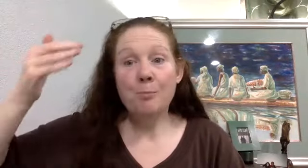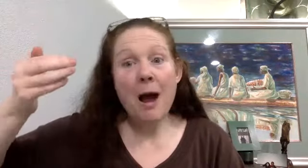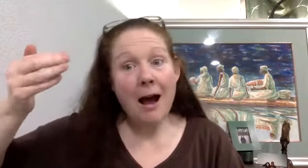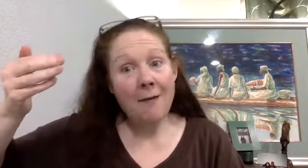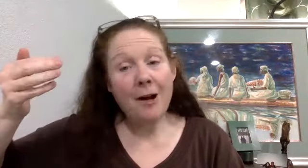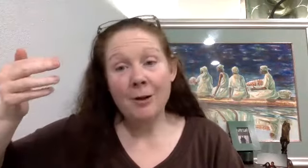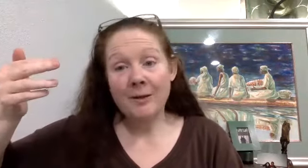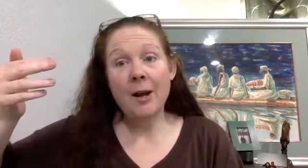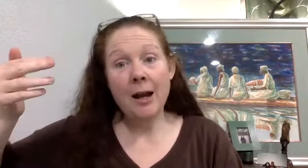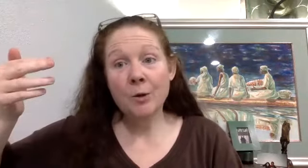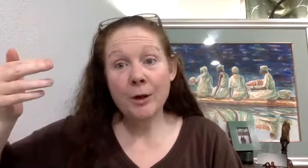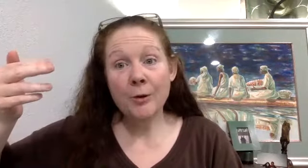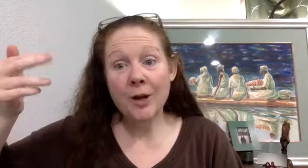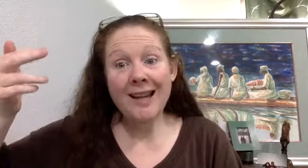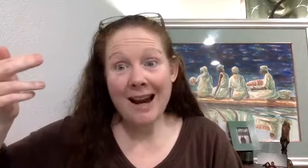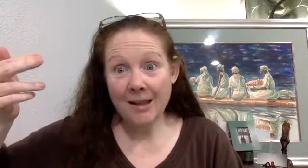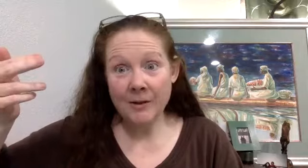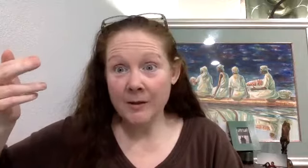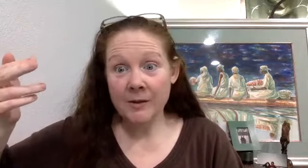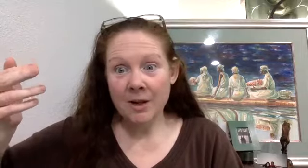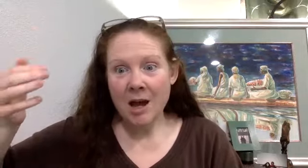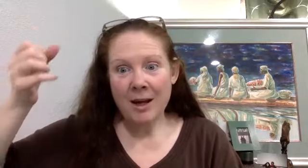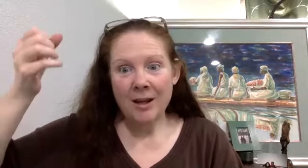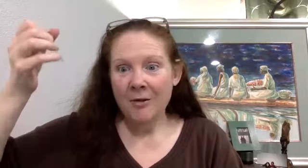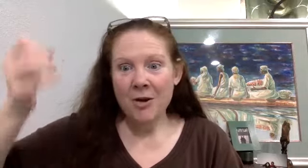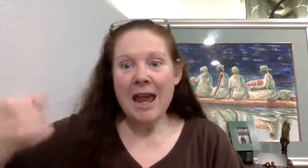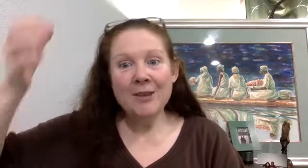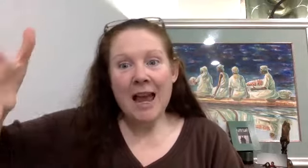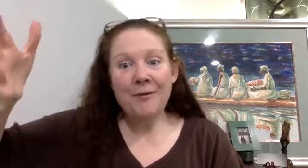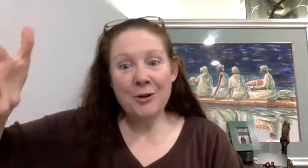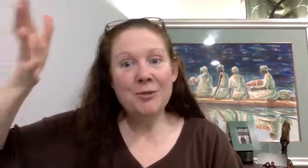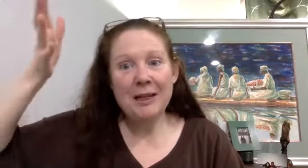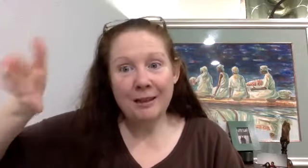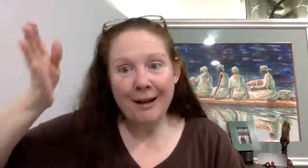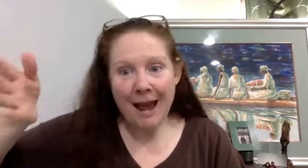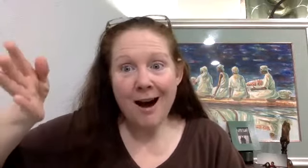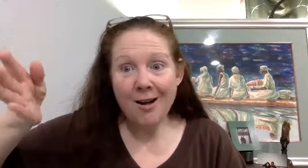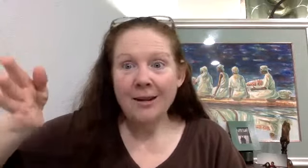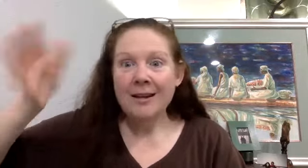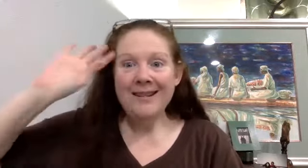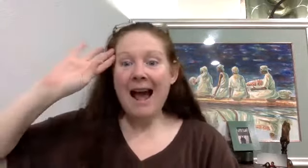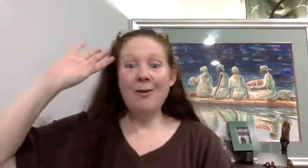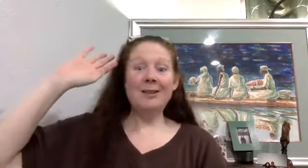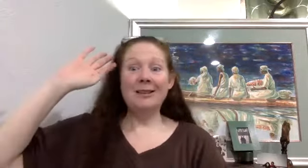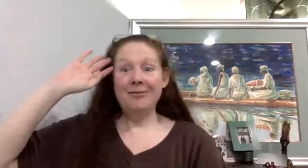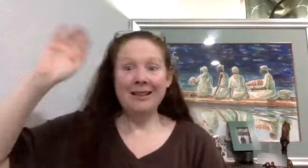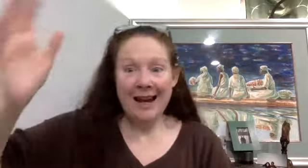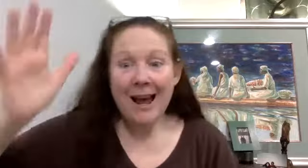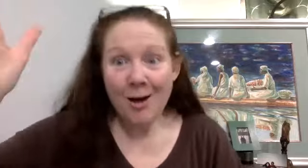I'm following some guy on Twitter who's on dialysis. I mean, his life used to be a living hell. Now it's a living like hell